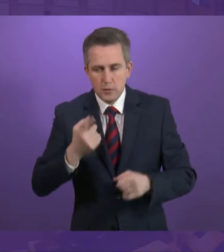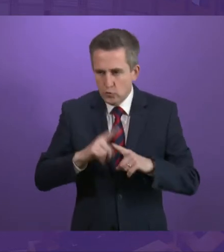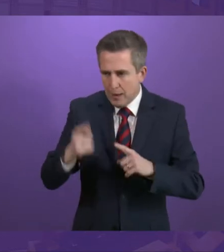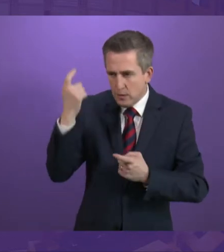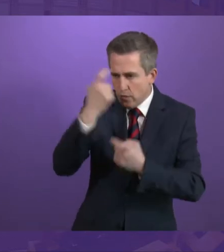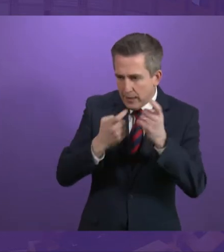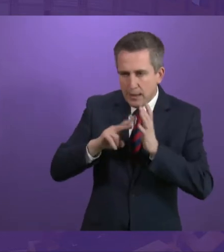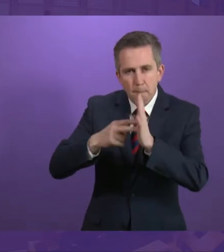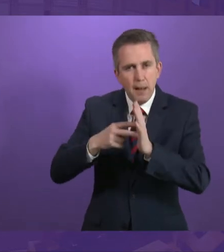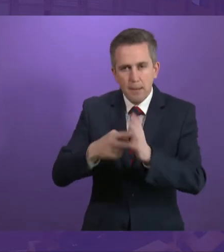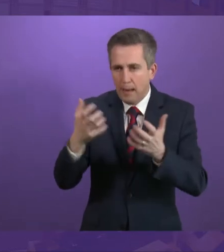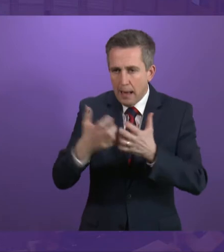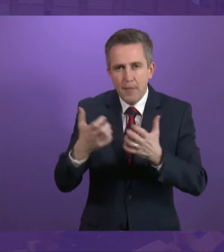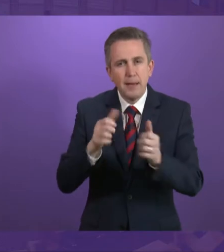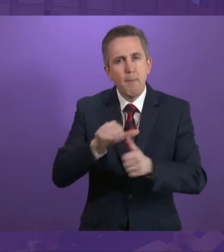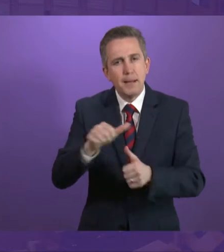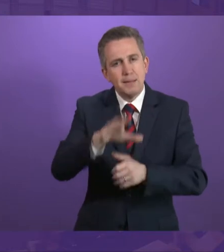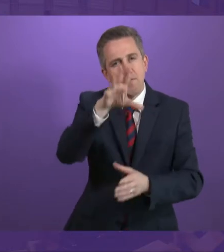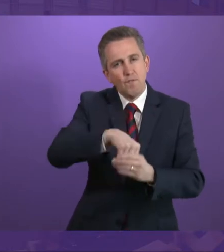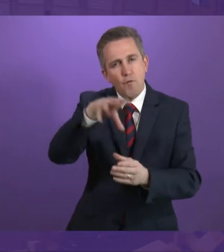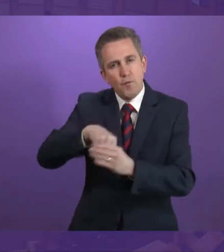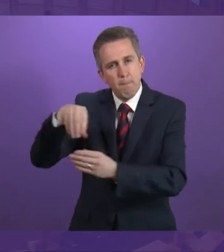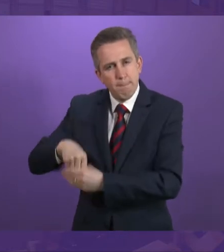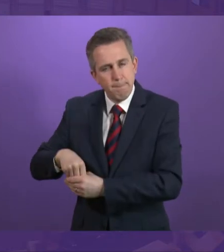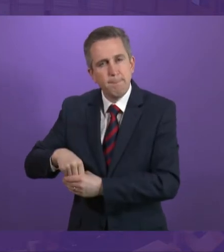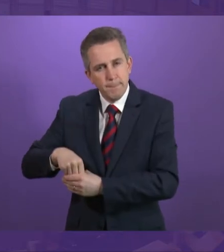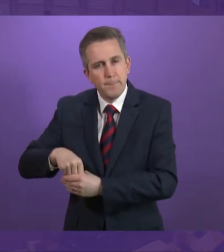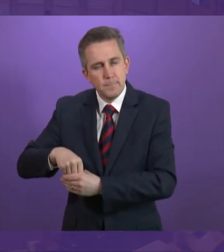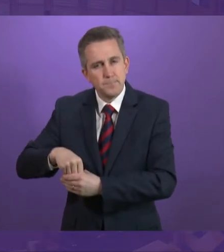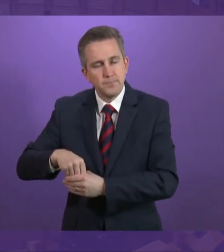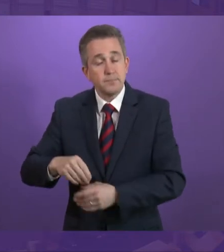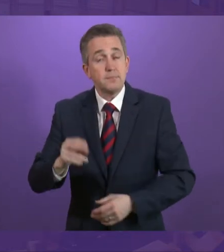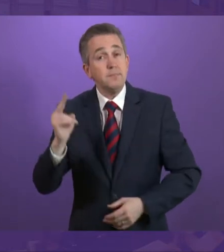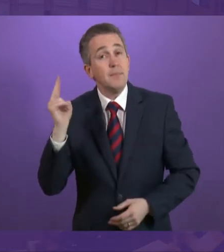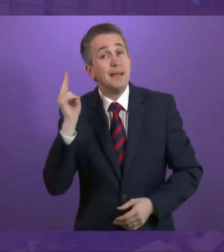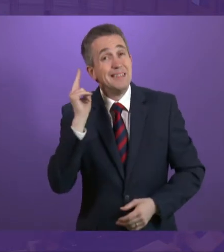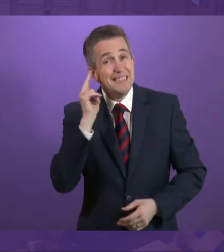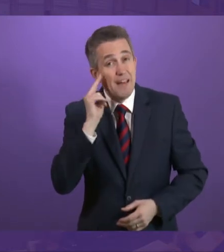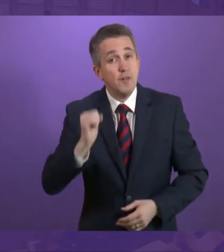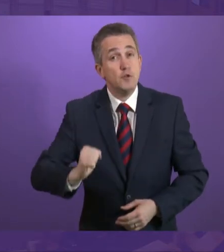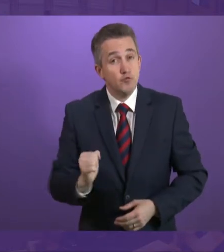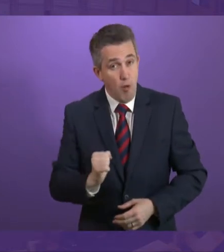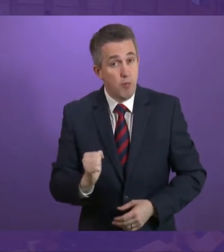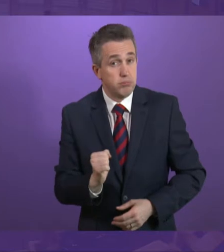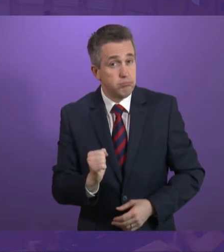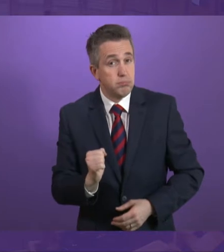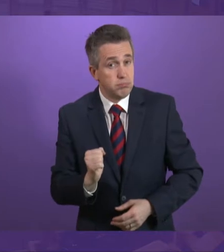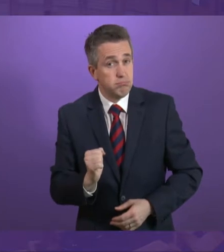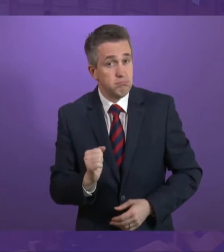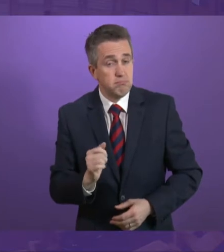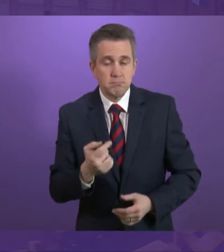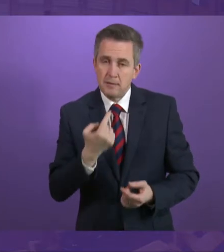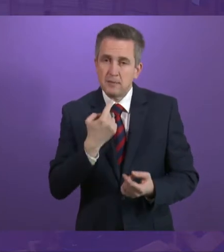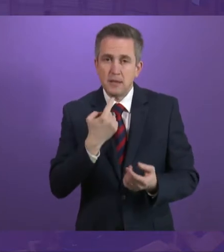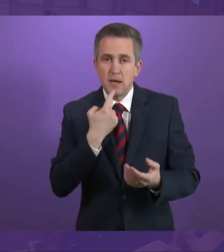in the many varied events that we have. And as Deaf Scotland points out, communication is a two-way